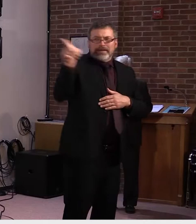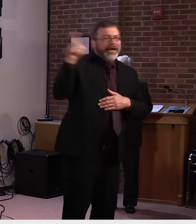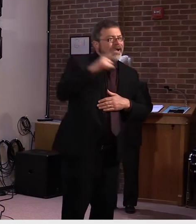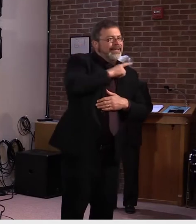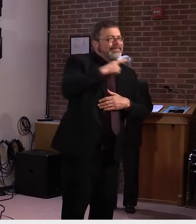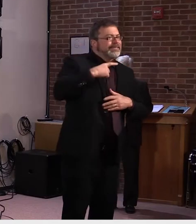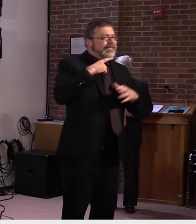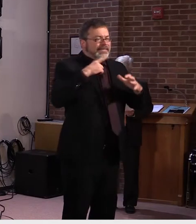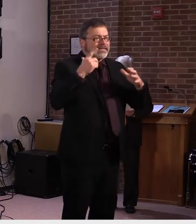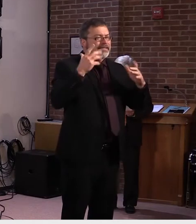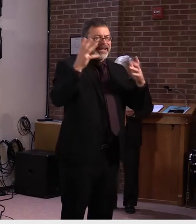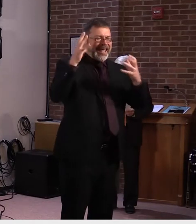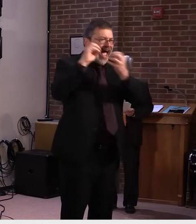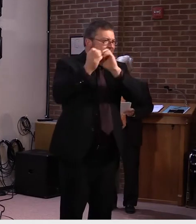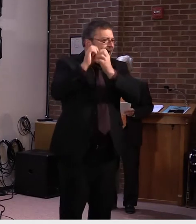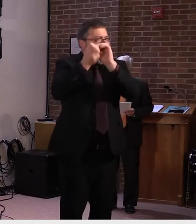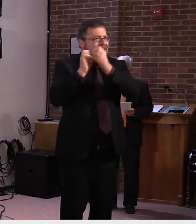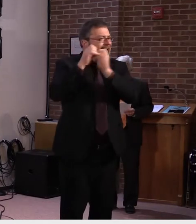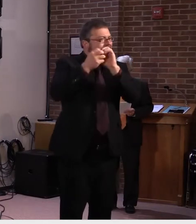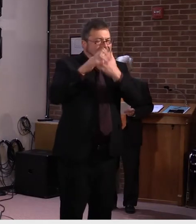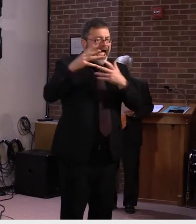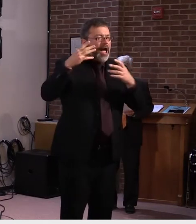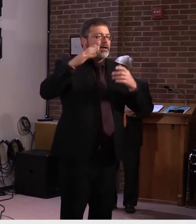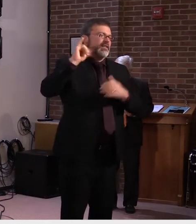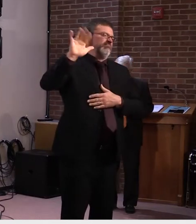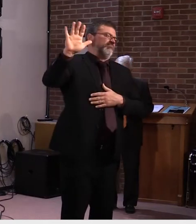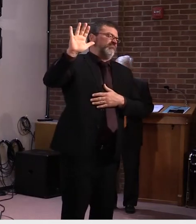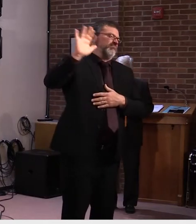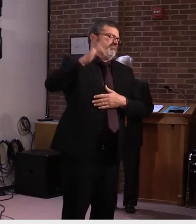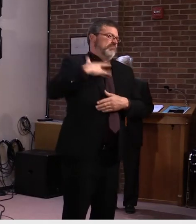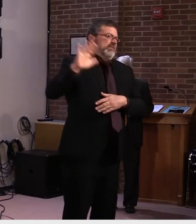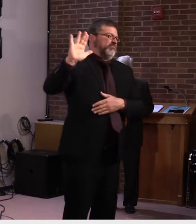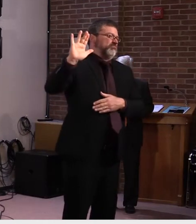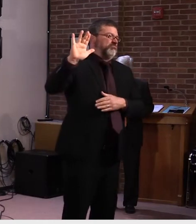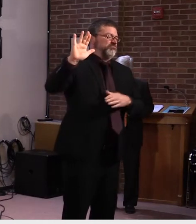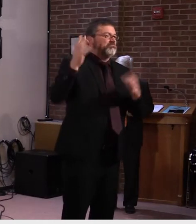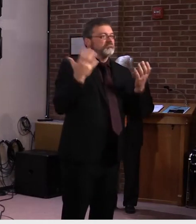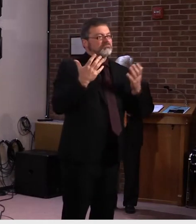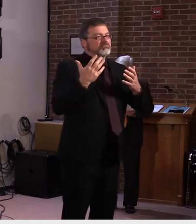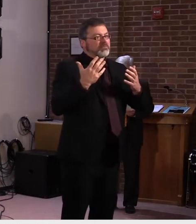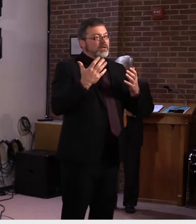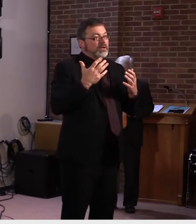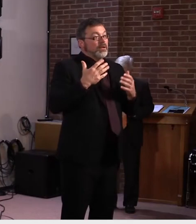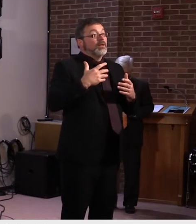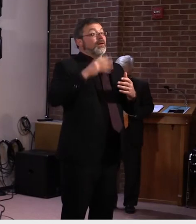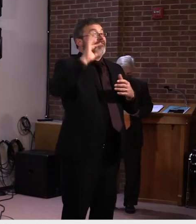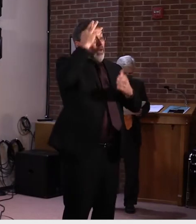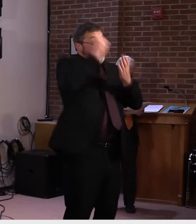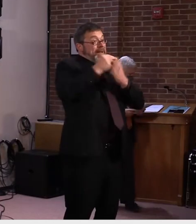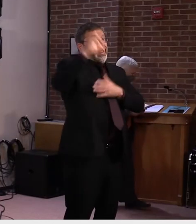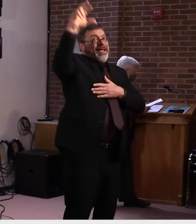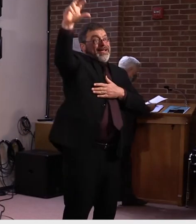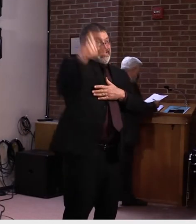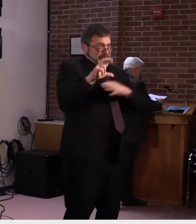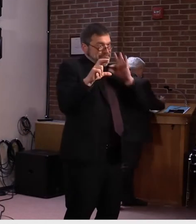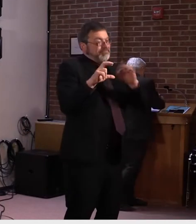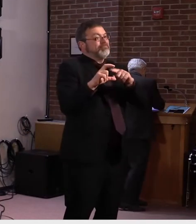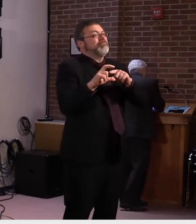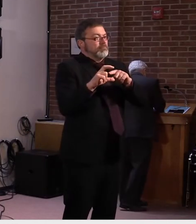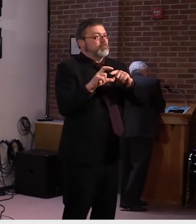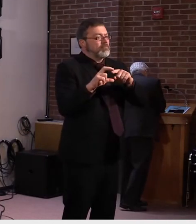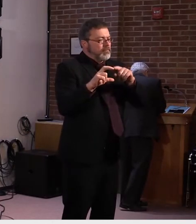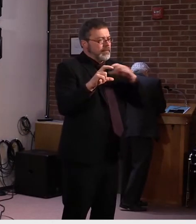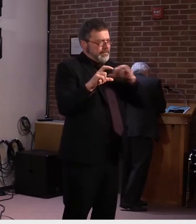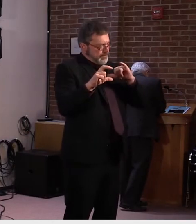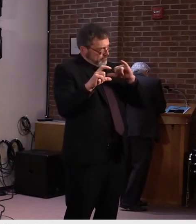to our strong fiscal position, we're using our federal relief dollars wisely to help us manage through the crisis,